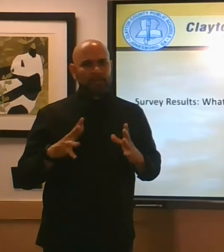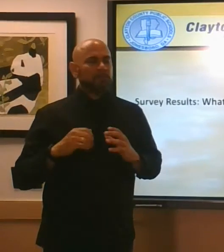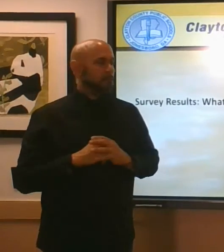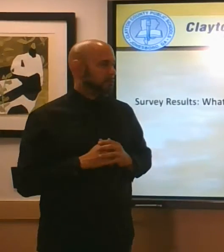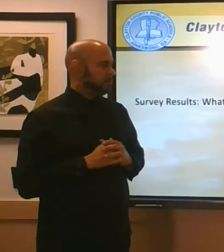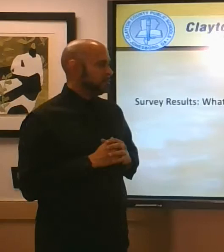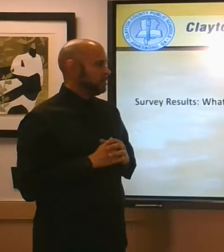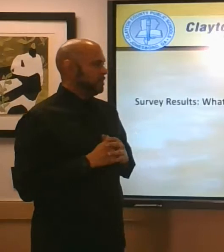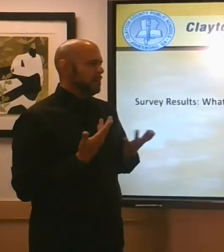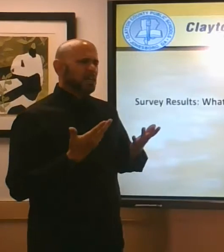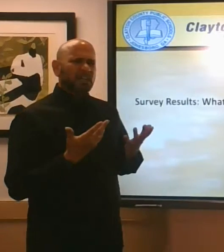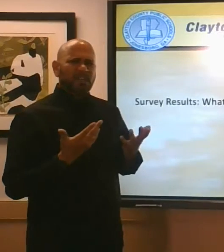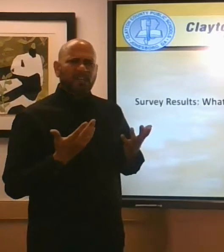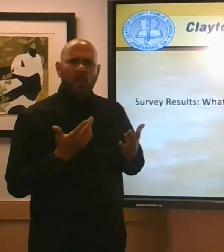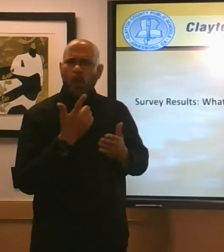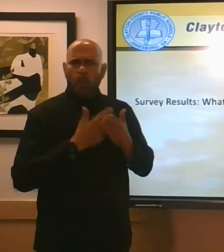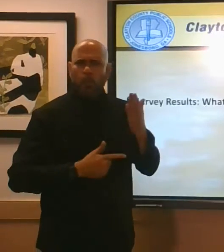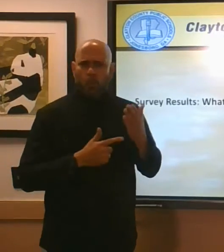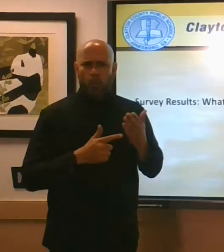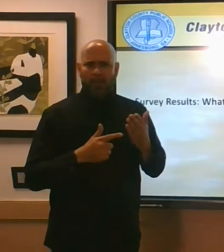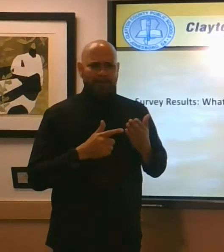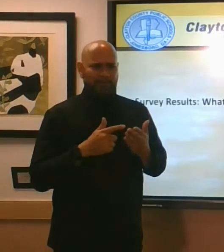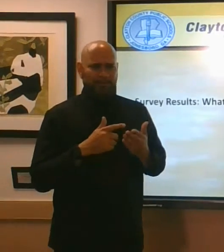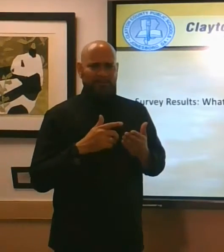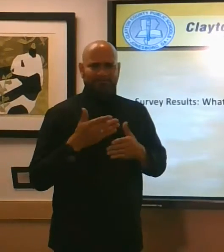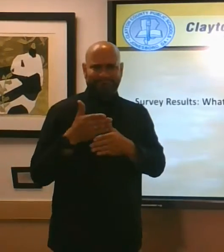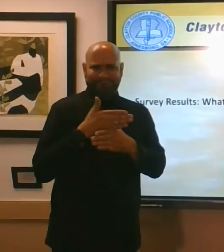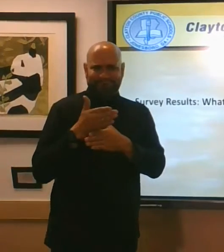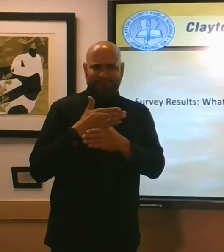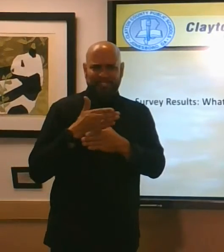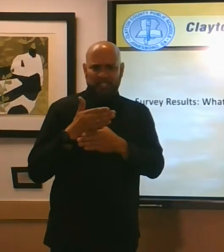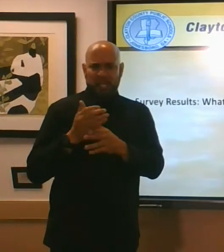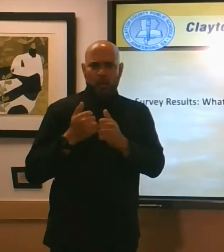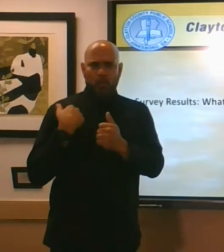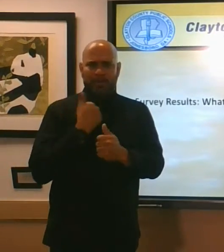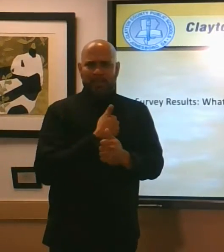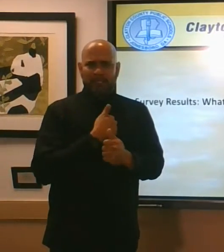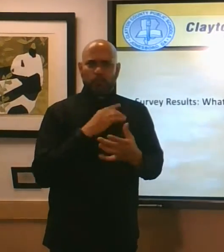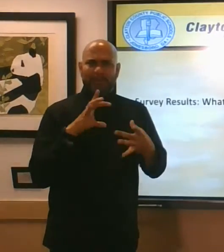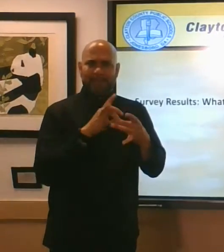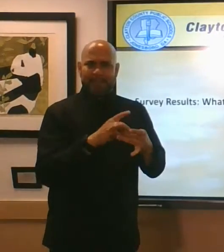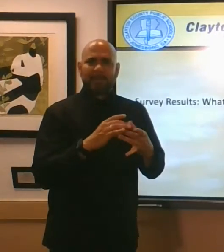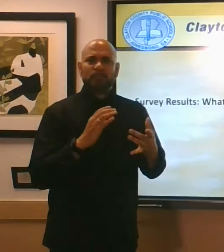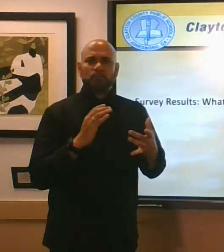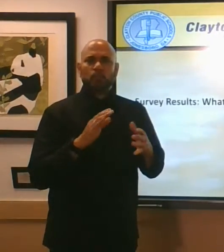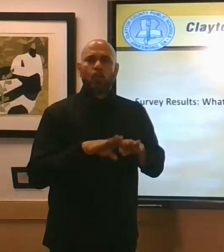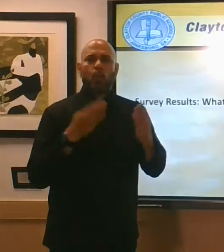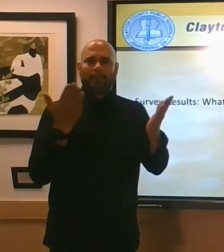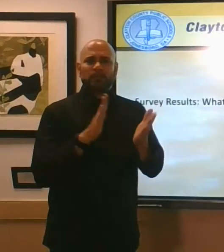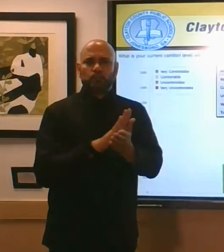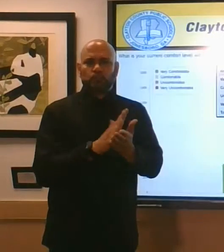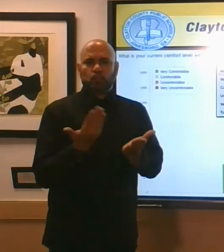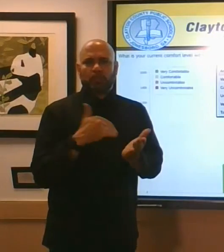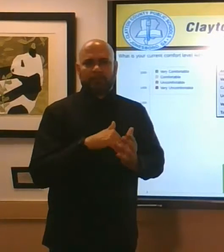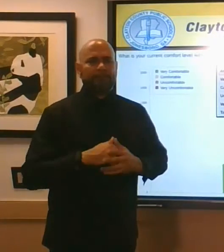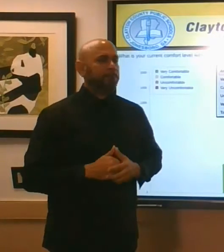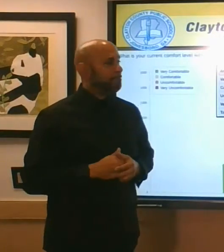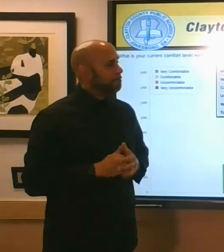what are our stakeholders sharing with us as it pertains to reopening schools